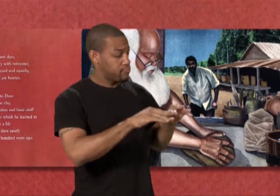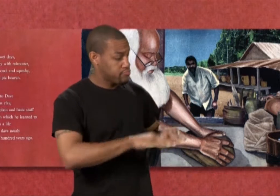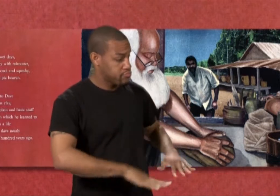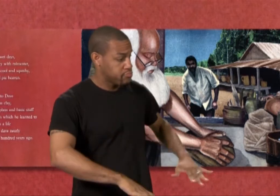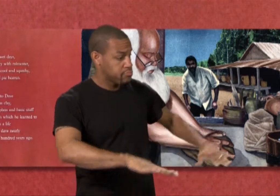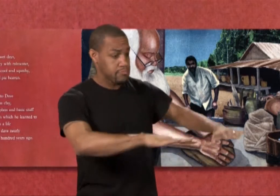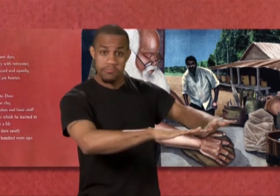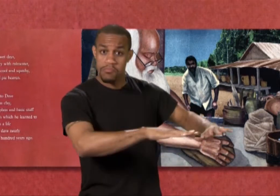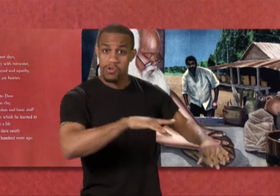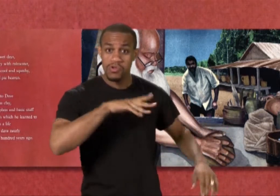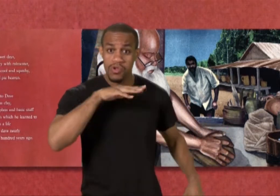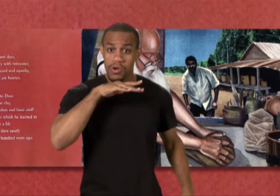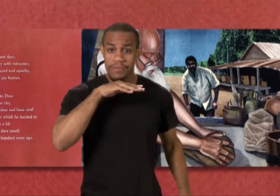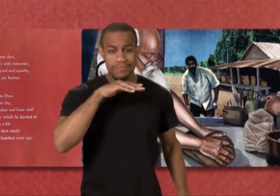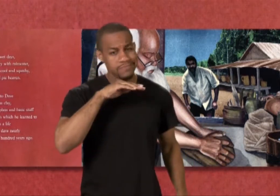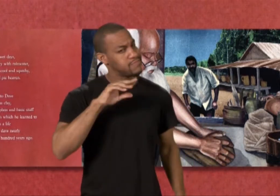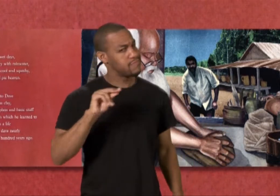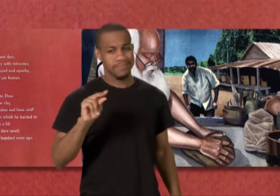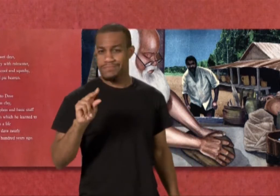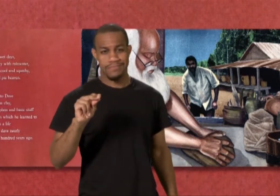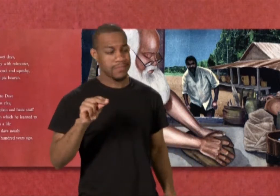slave nearly 200 years ago.